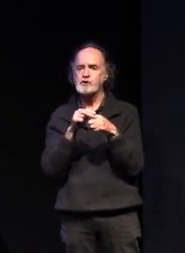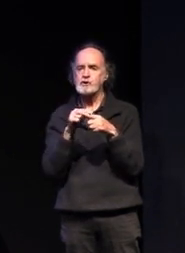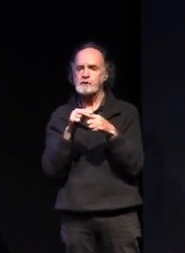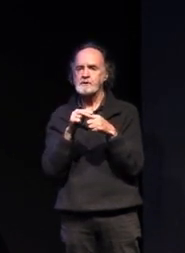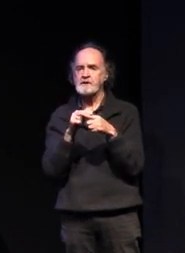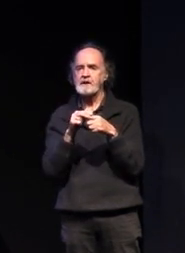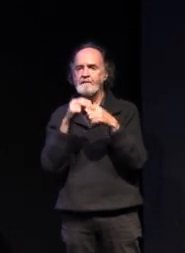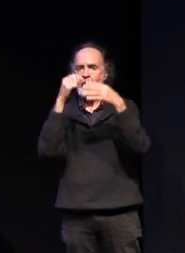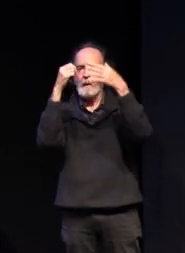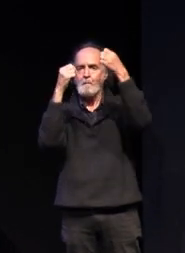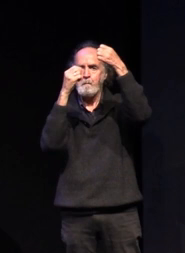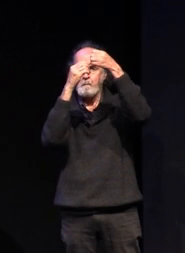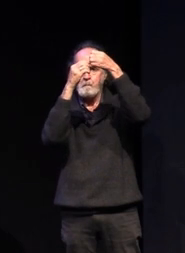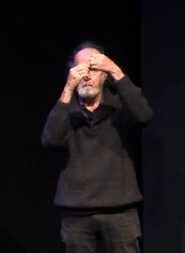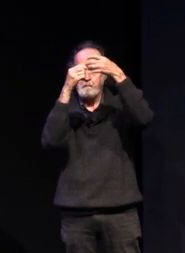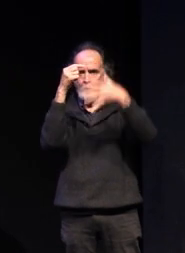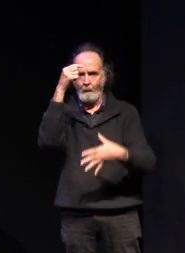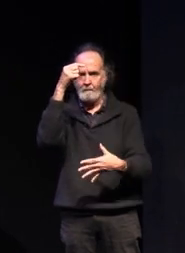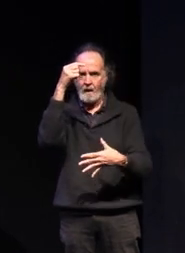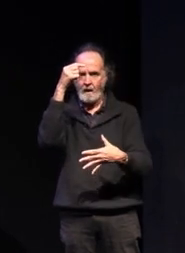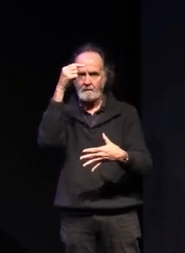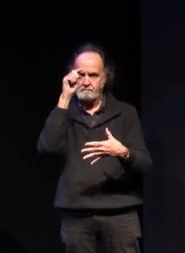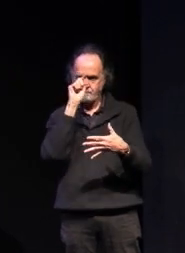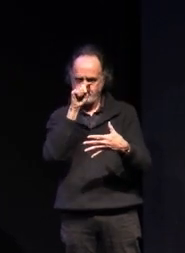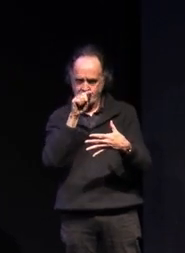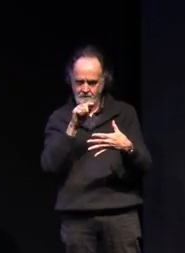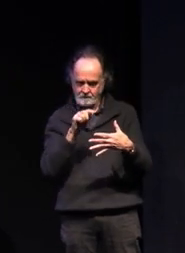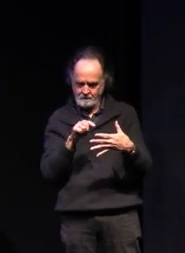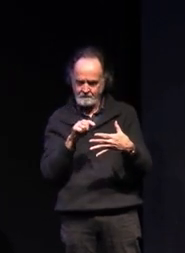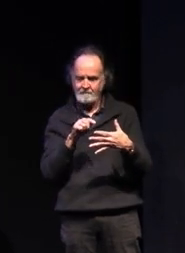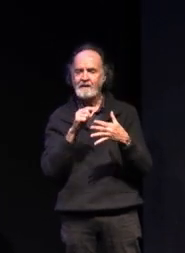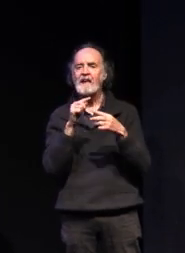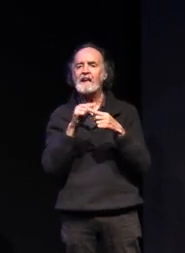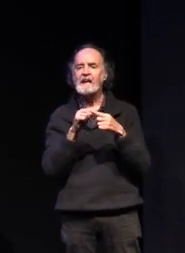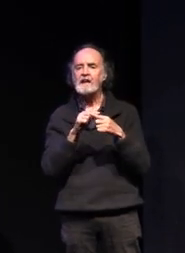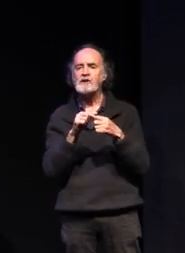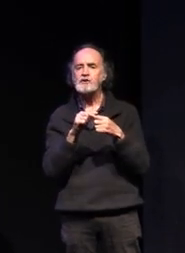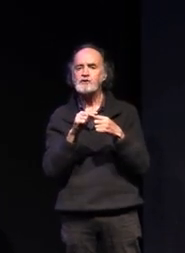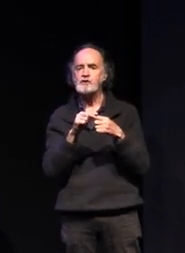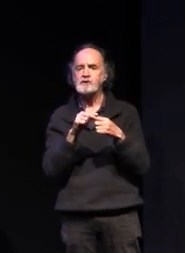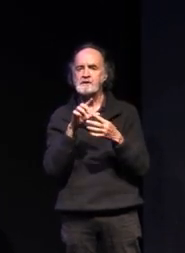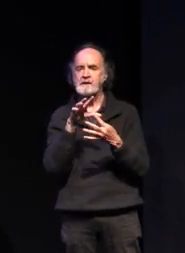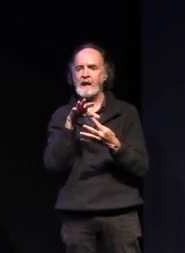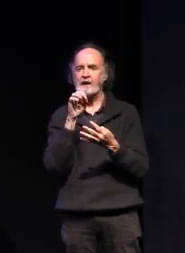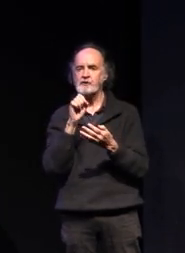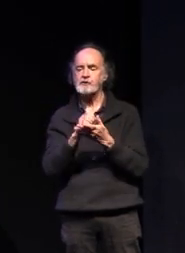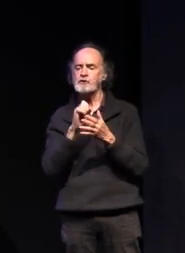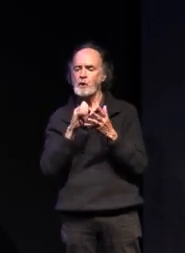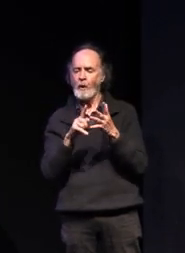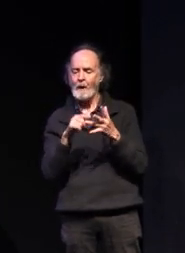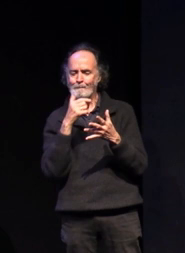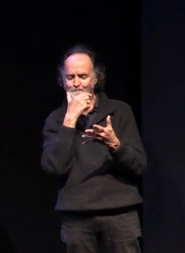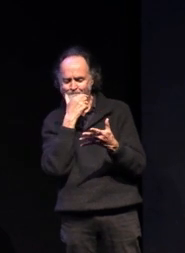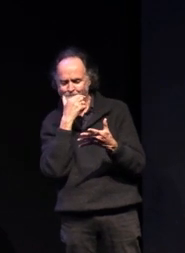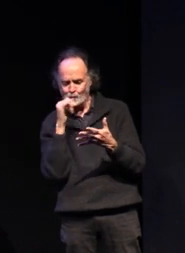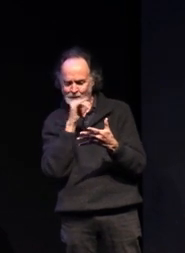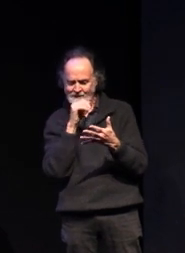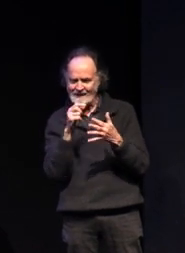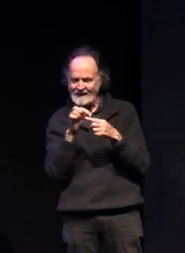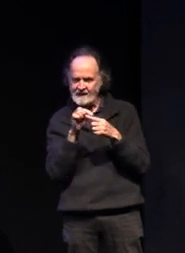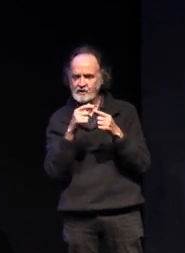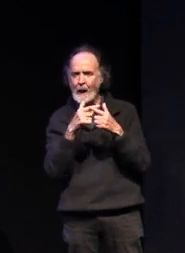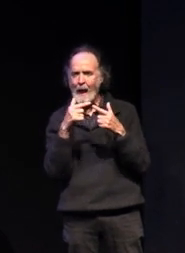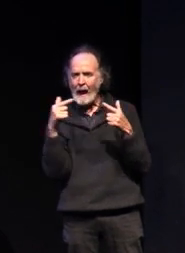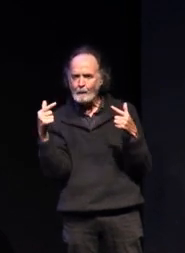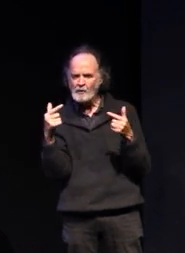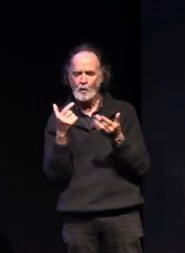drop down that menu i'm only given the english selections there so i'm choosing whether i'm doing english language or